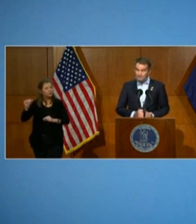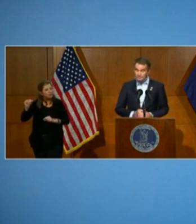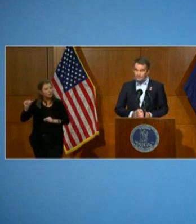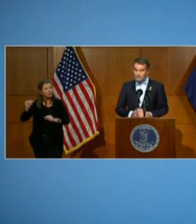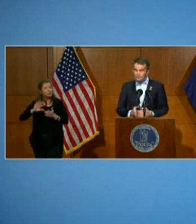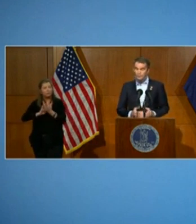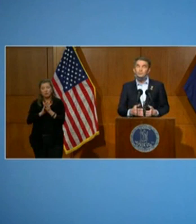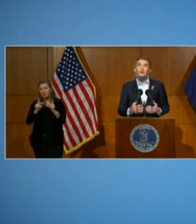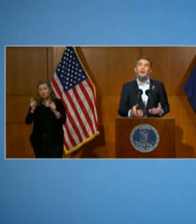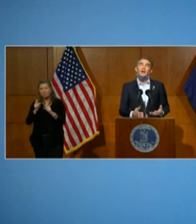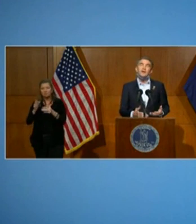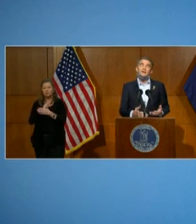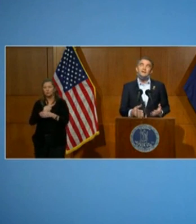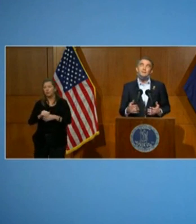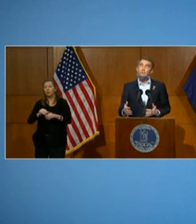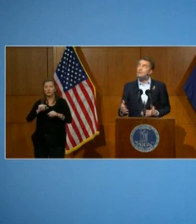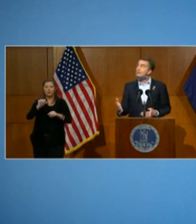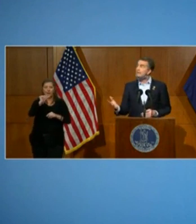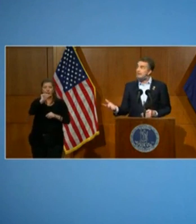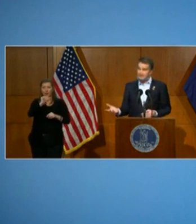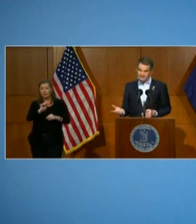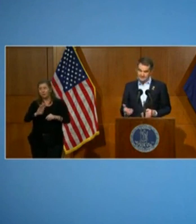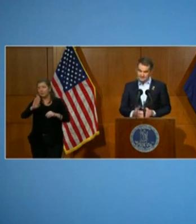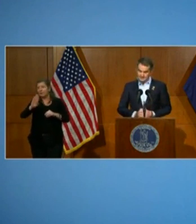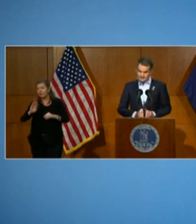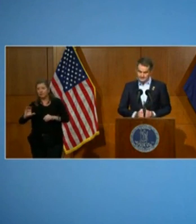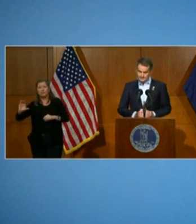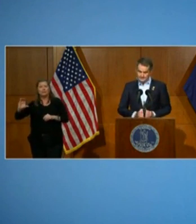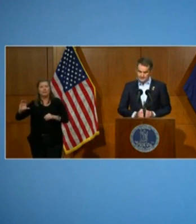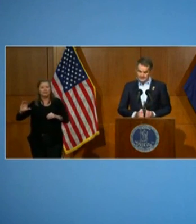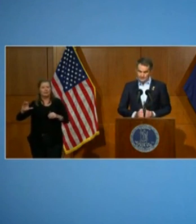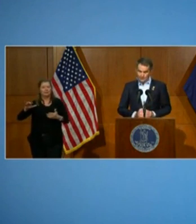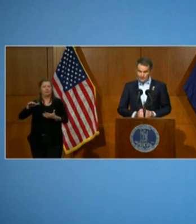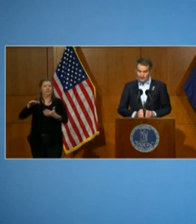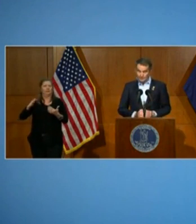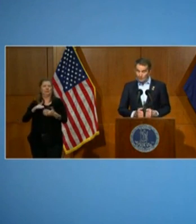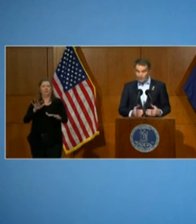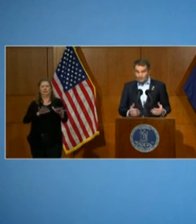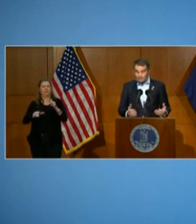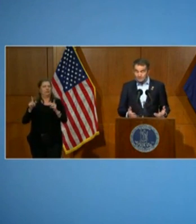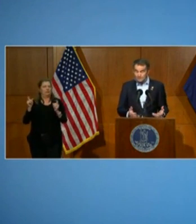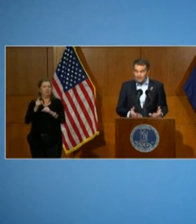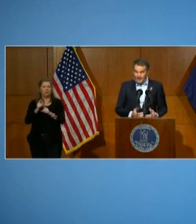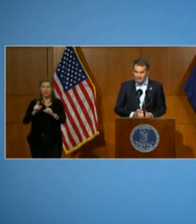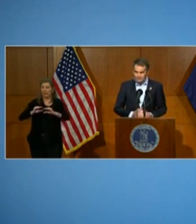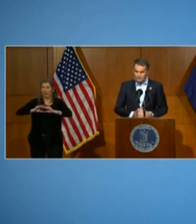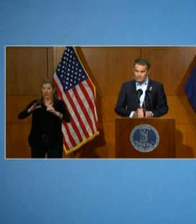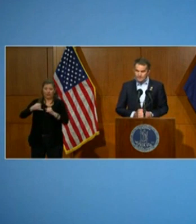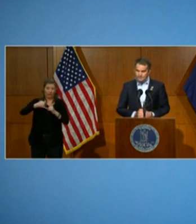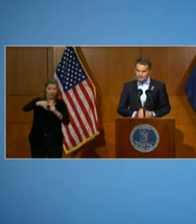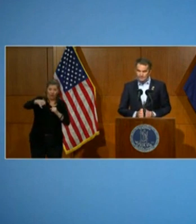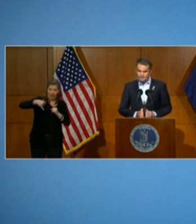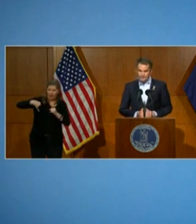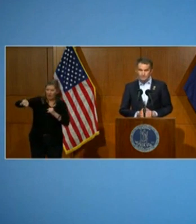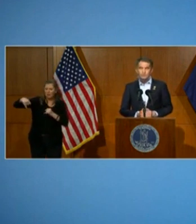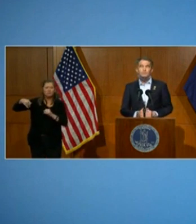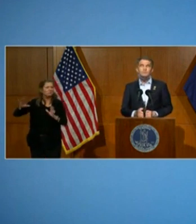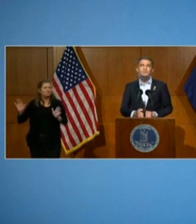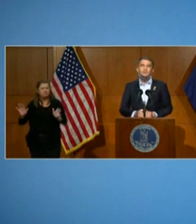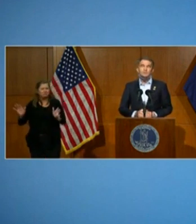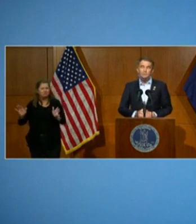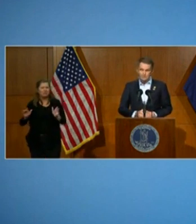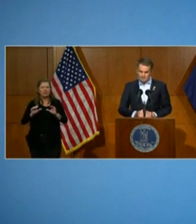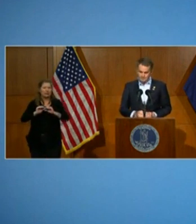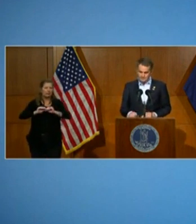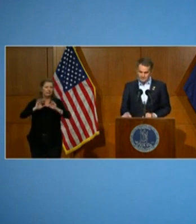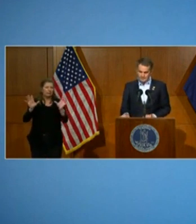complex between groups A, B, and C. There aren't always clear lines between different subgroups